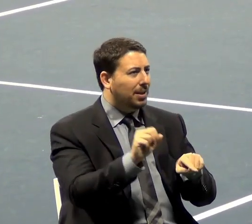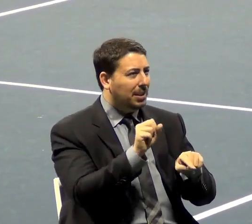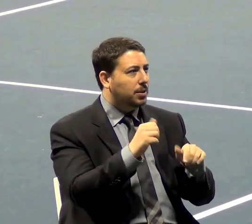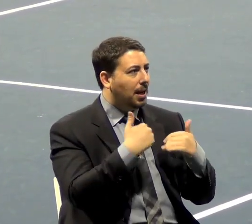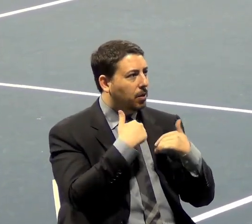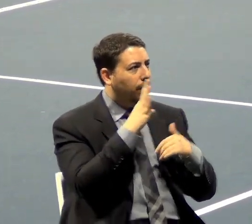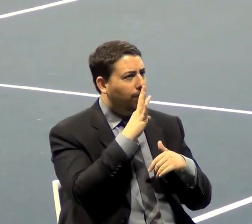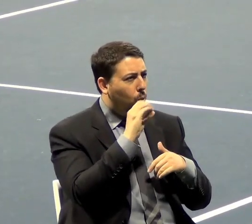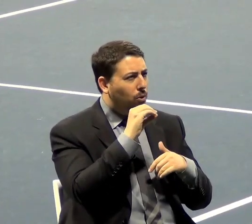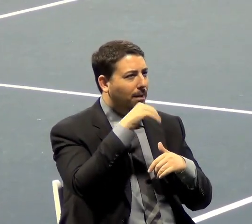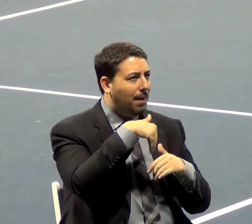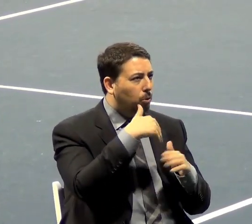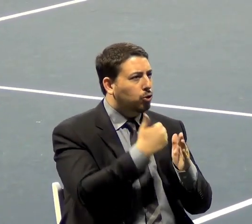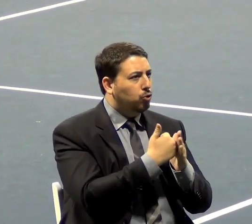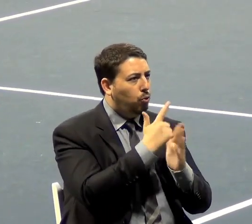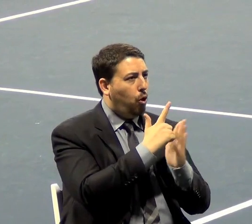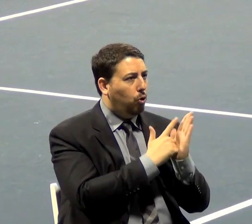,000 new laws passed.